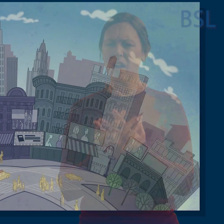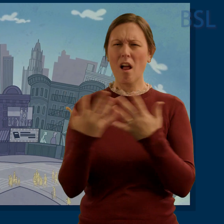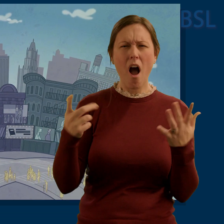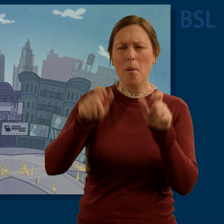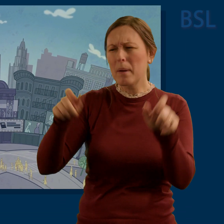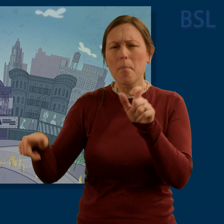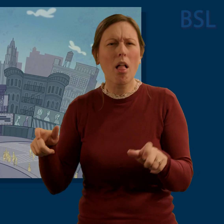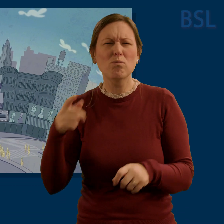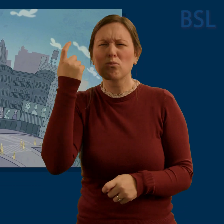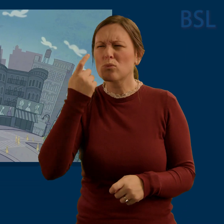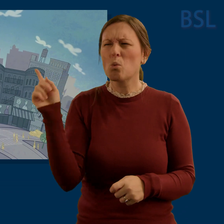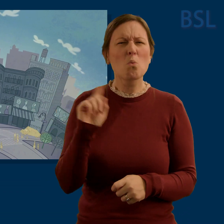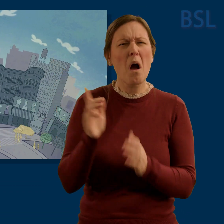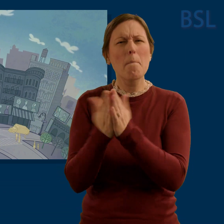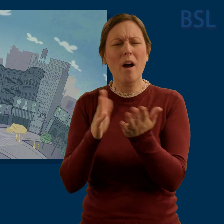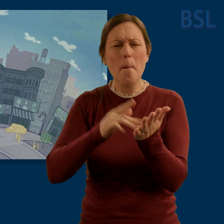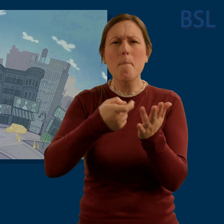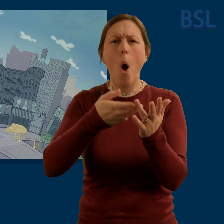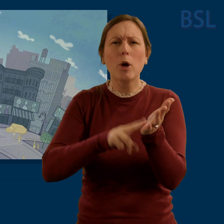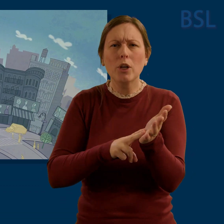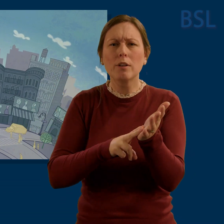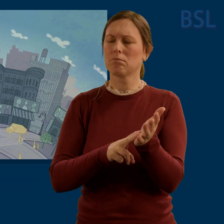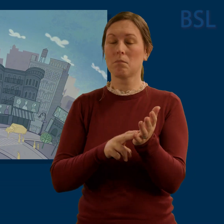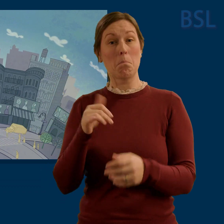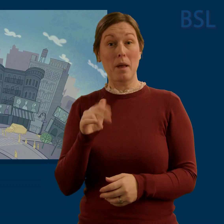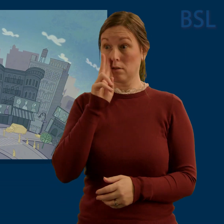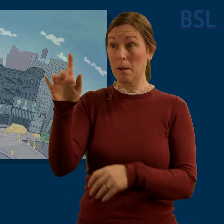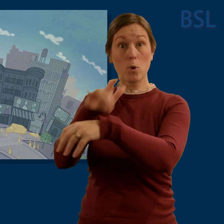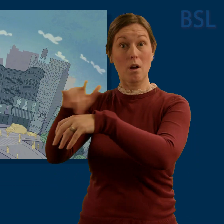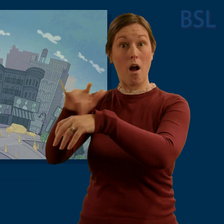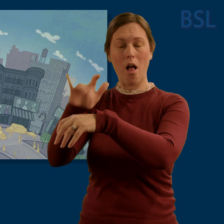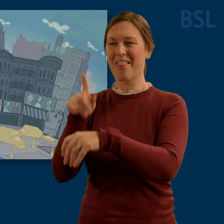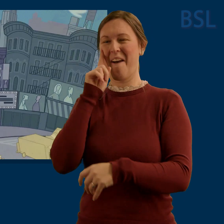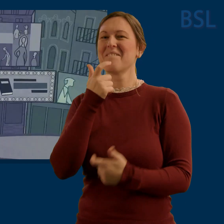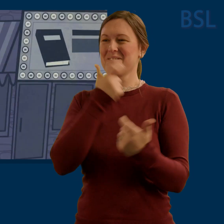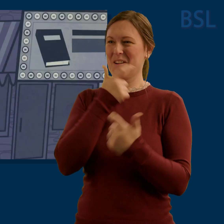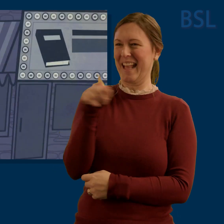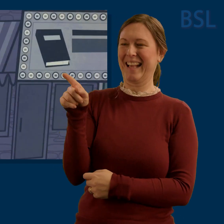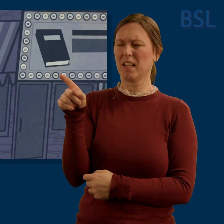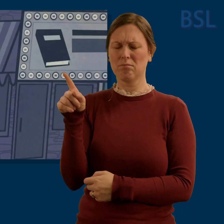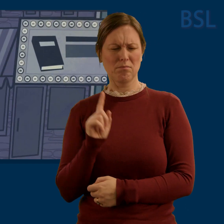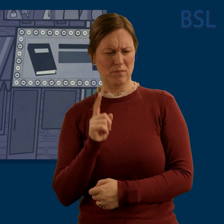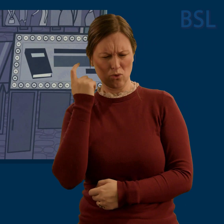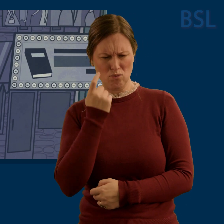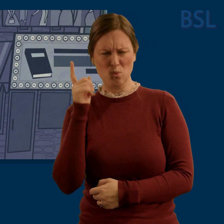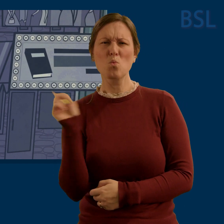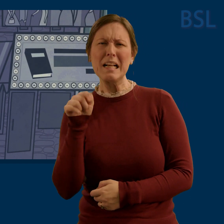A lot of people are wondering, what's the deal with the Book of Mormon? Maybe they've heard of the musical. Maybe they thought it was funny. But then they're curious. What is it? And why should I care?